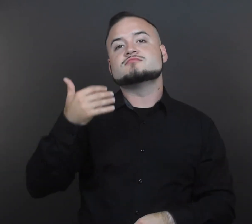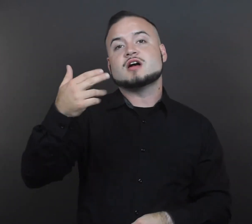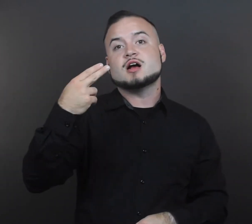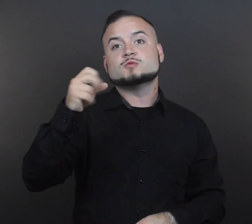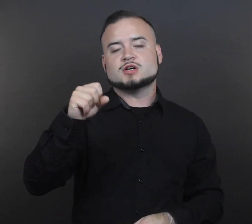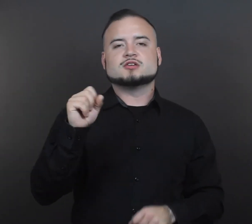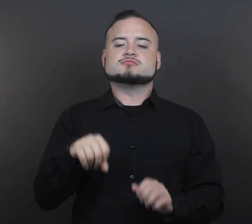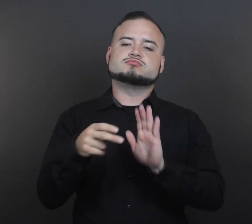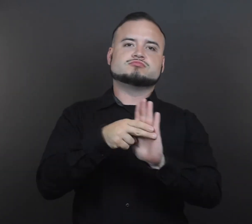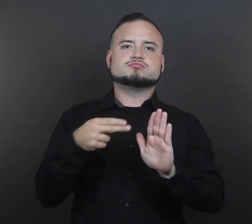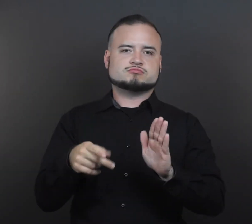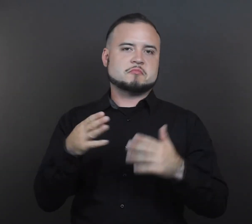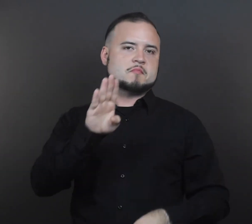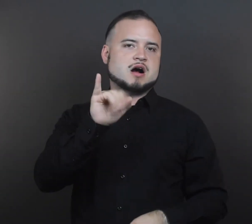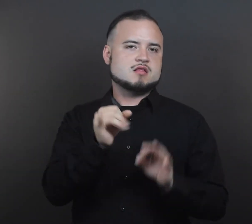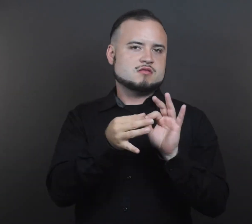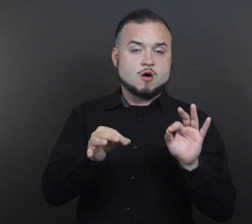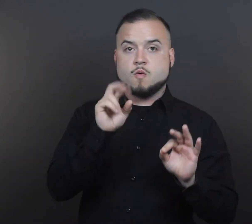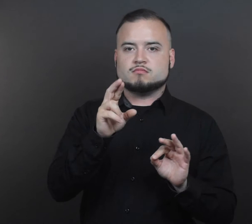seals when they reach high school.